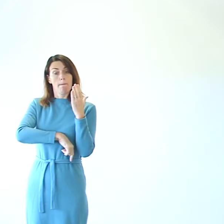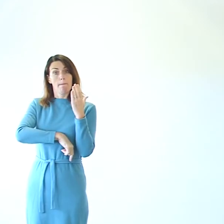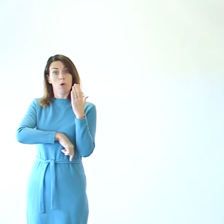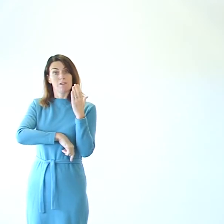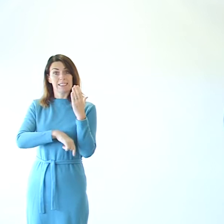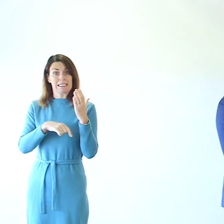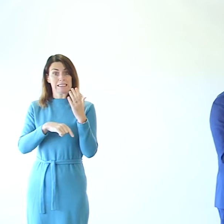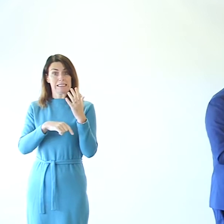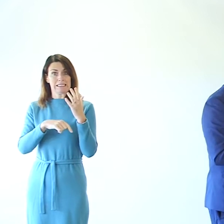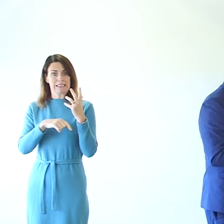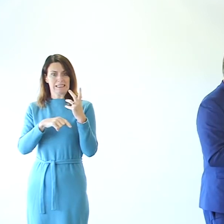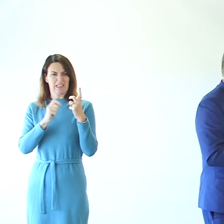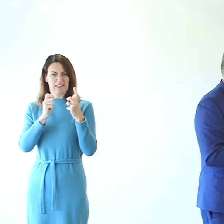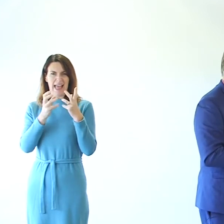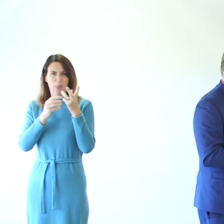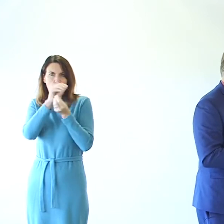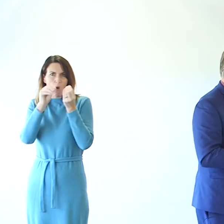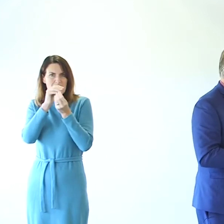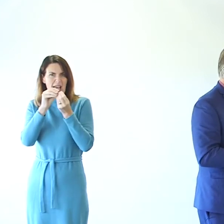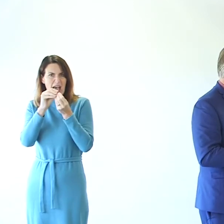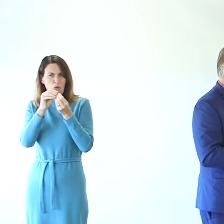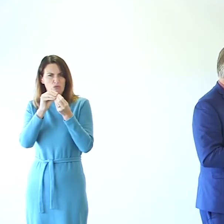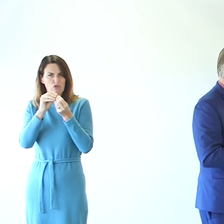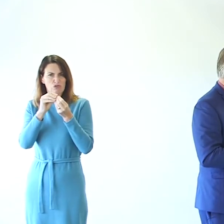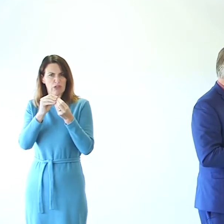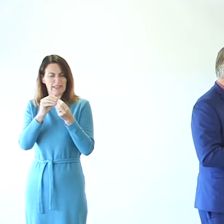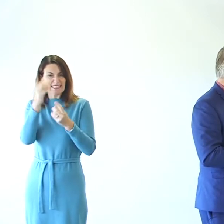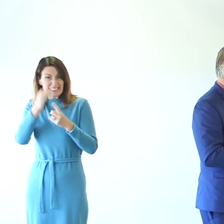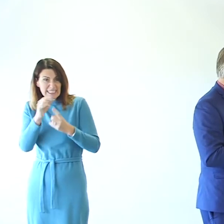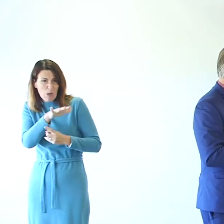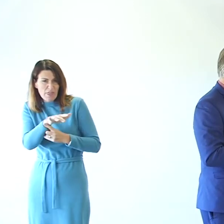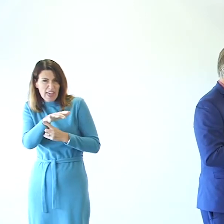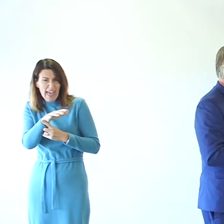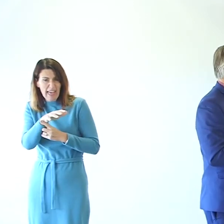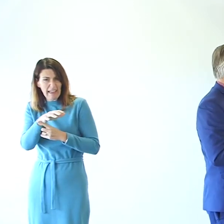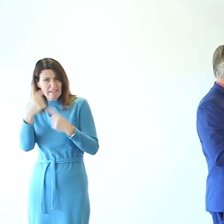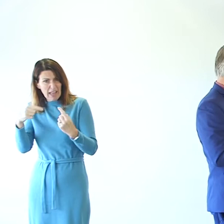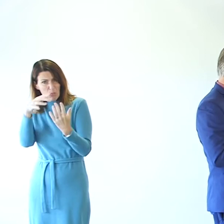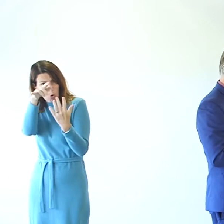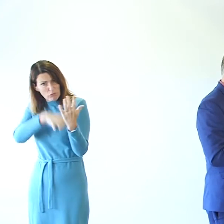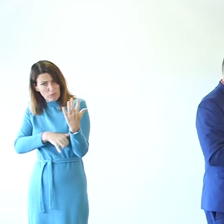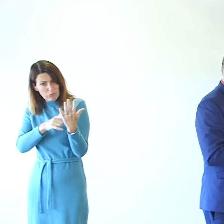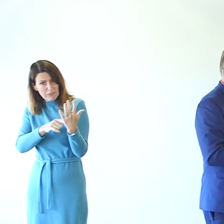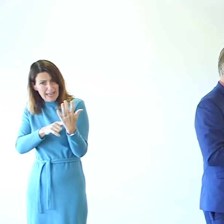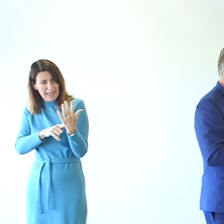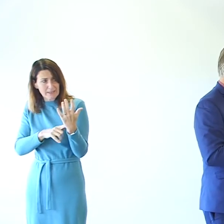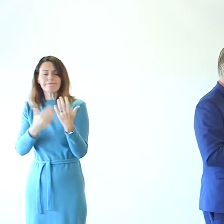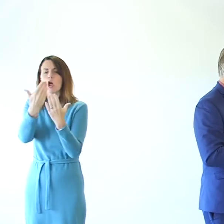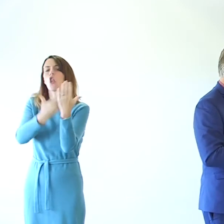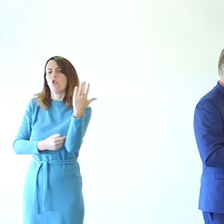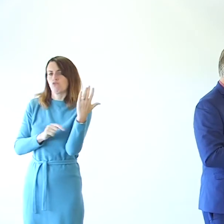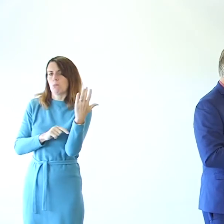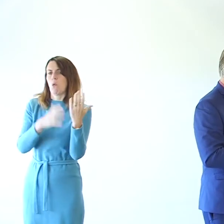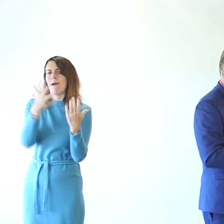in the report? I think so. But again, the reference is in the long report. Okay, so the long report. Yeah, we've done